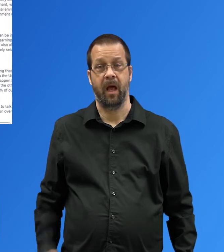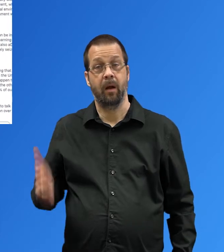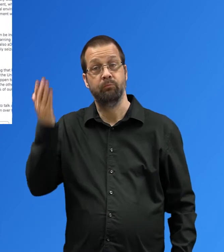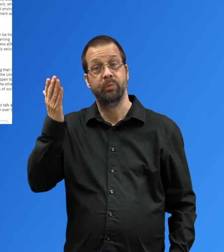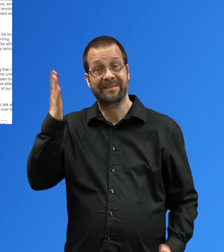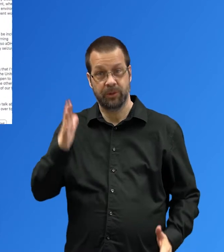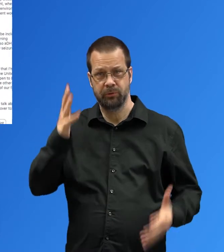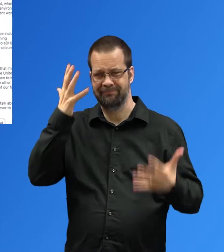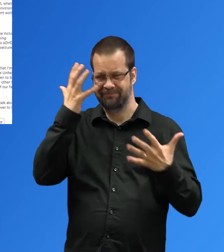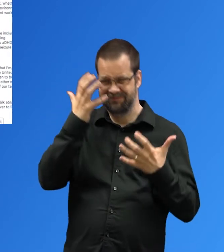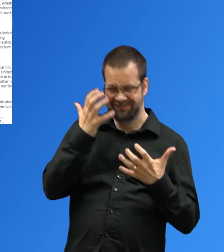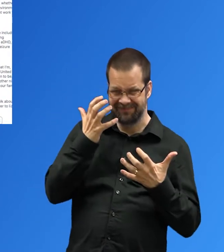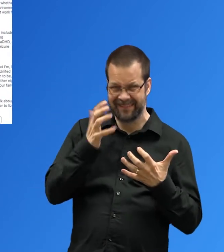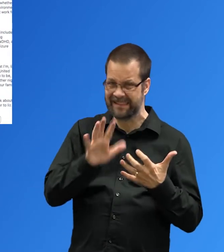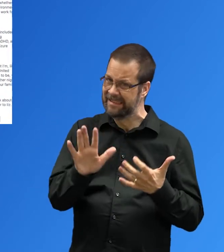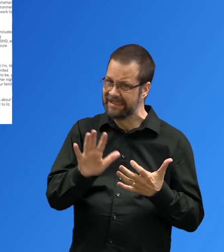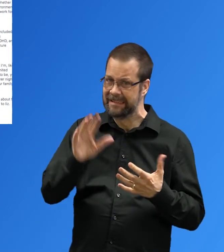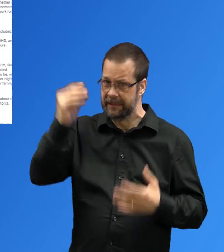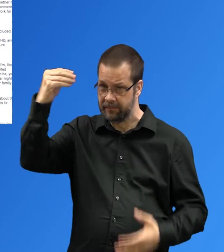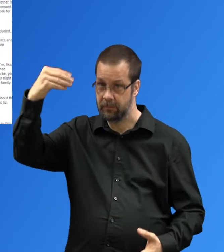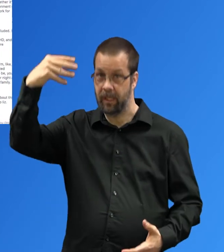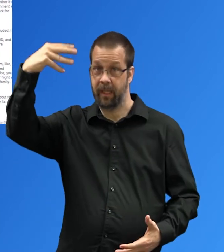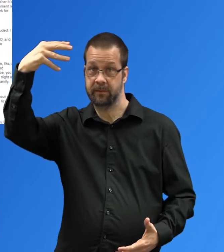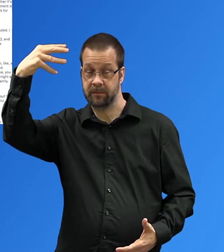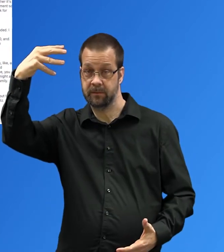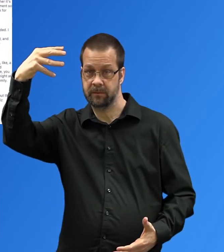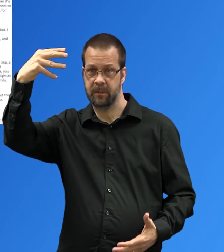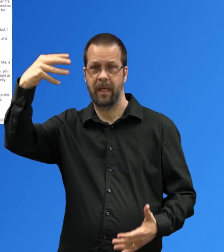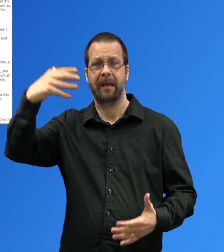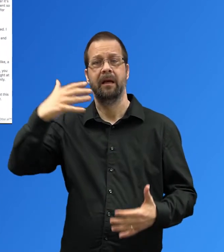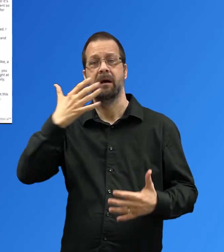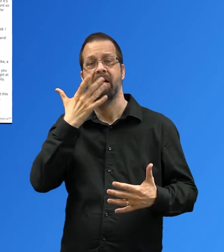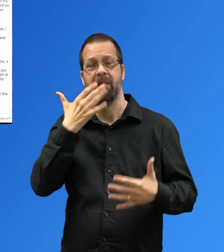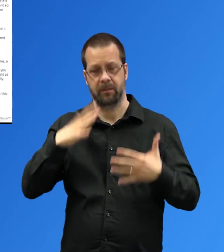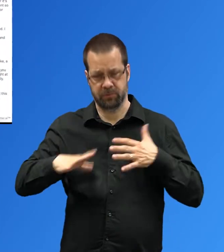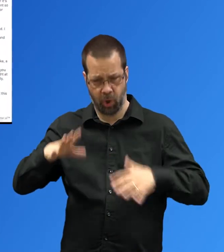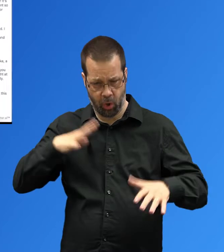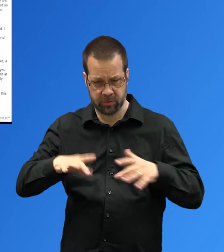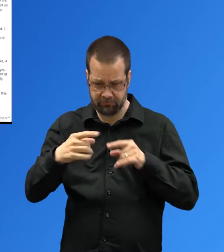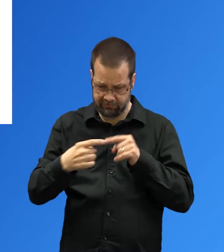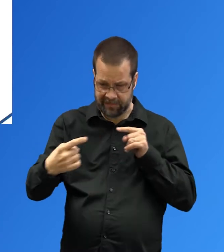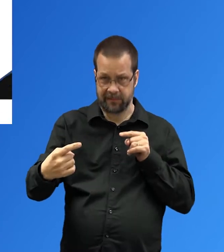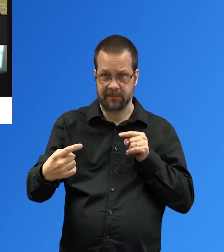important for visibility of presenters and wearing high contrast clothing can make the presenters easier to see